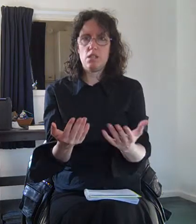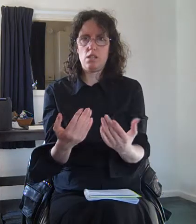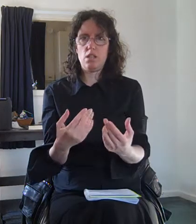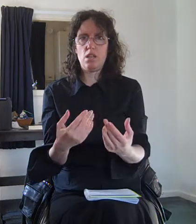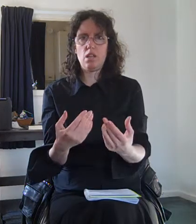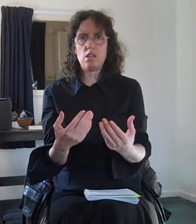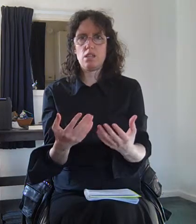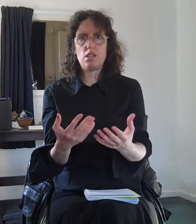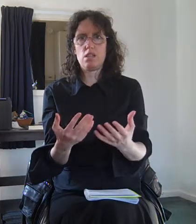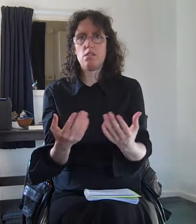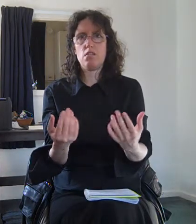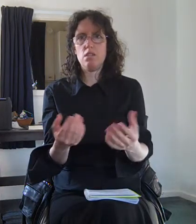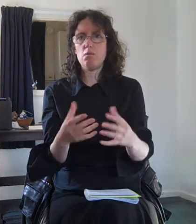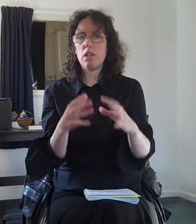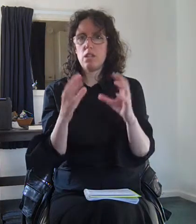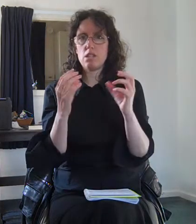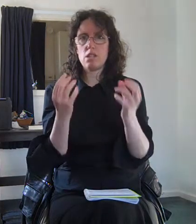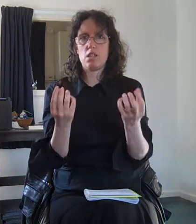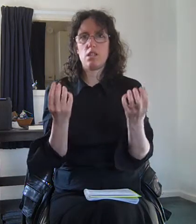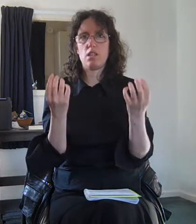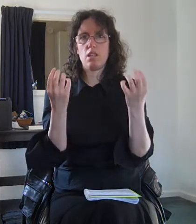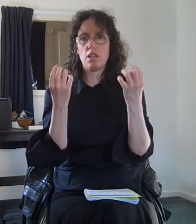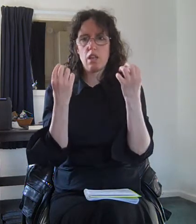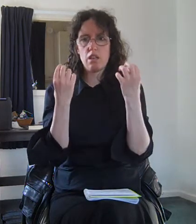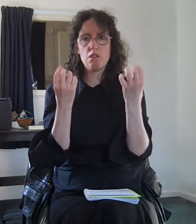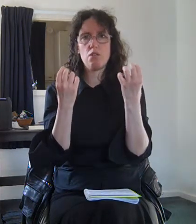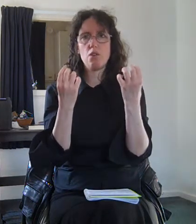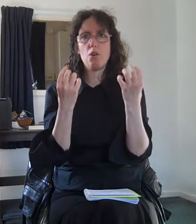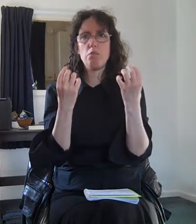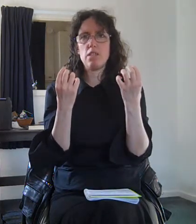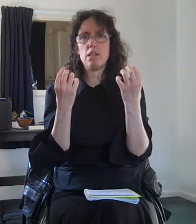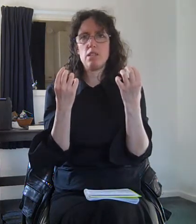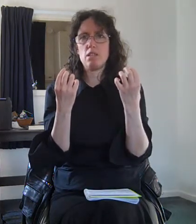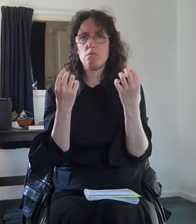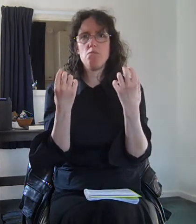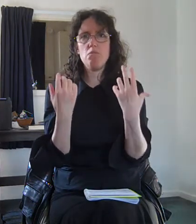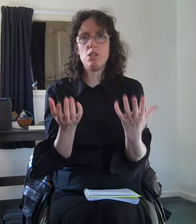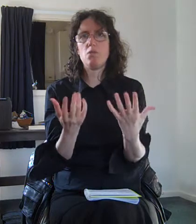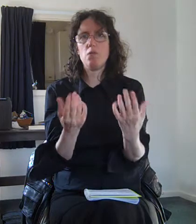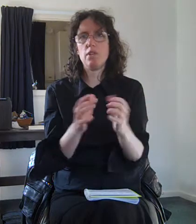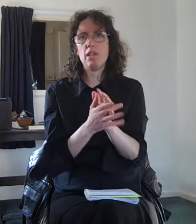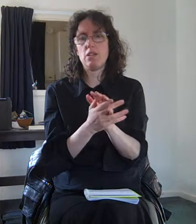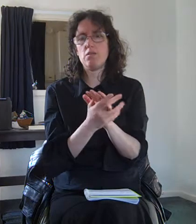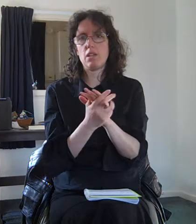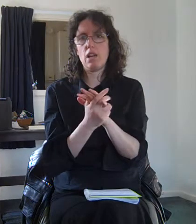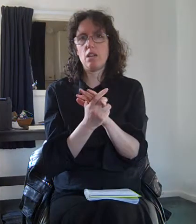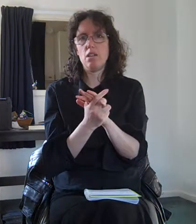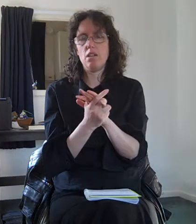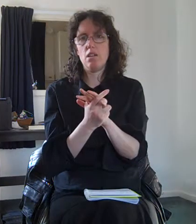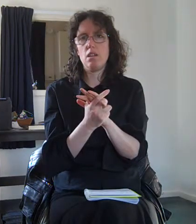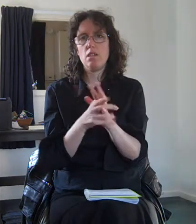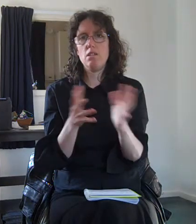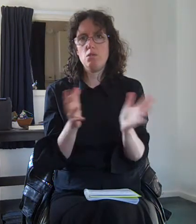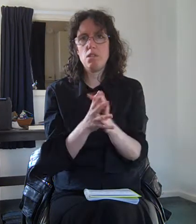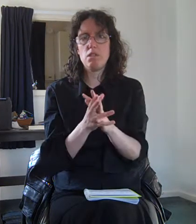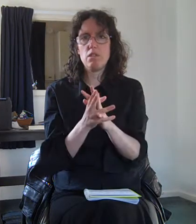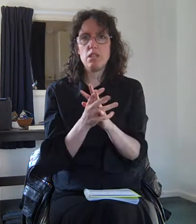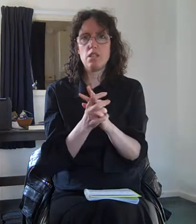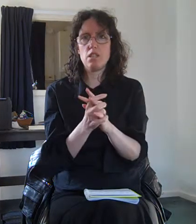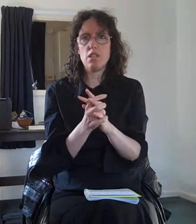as you know kids can over accommodate much more than adult can they're used to it